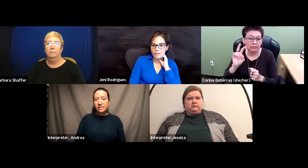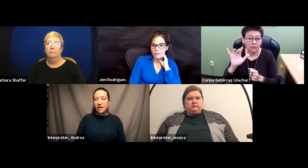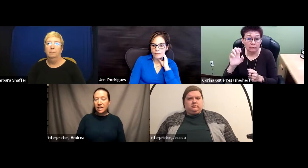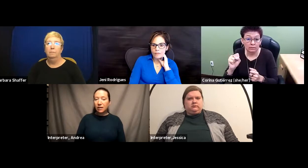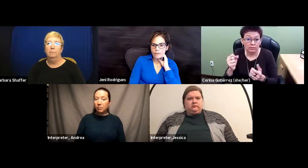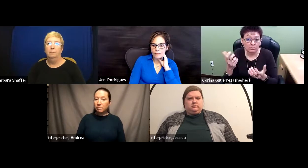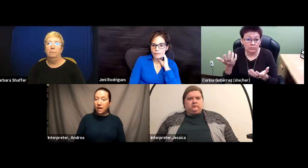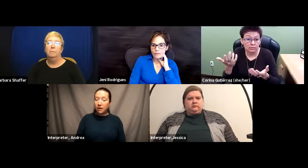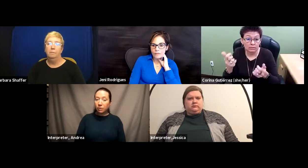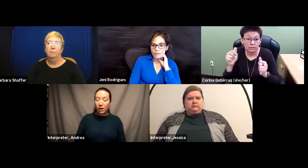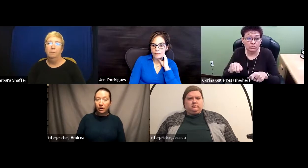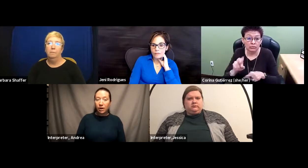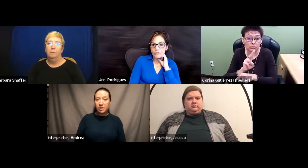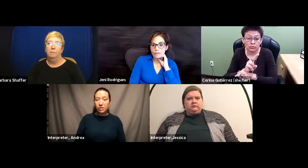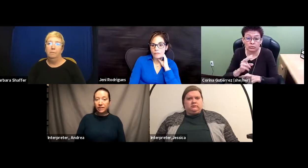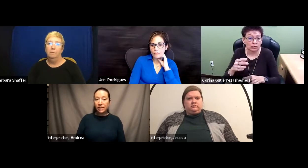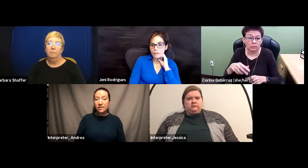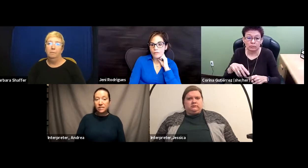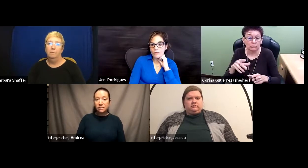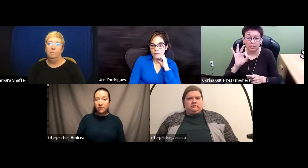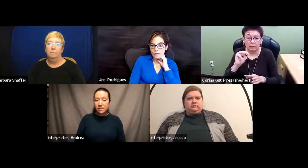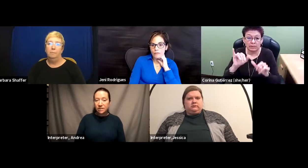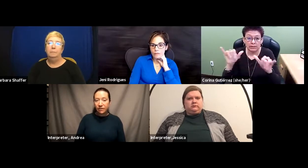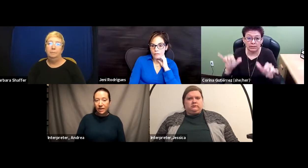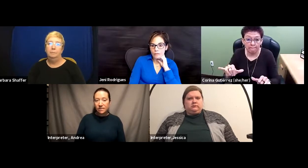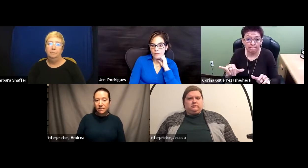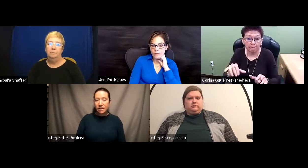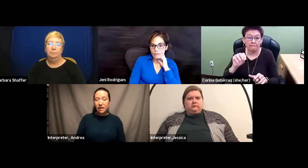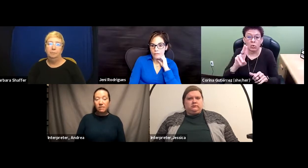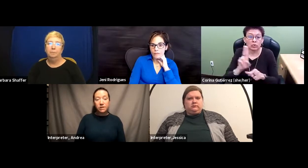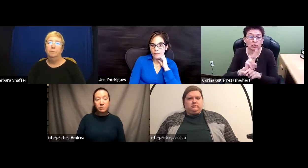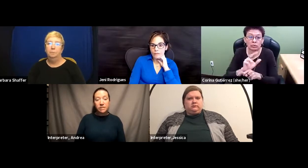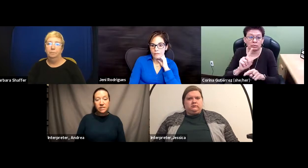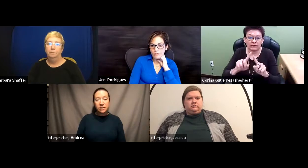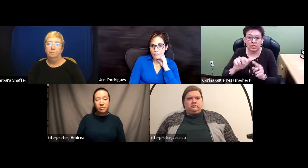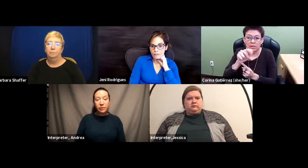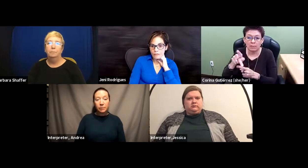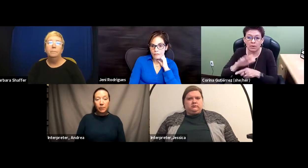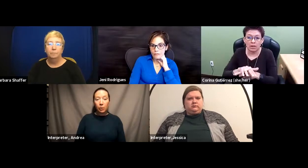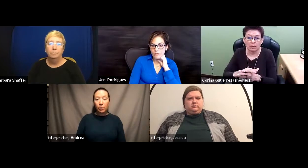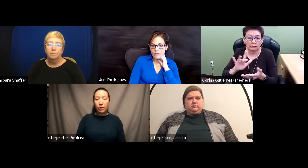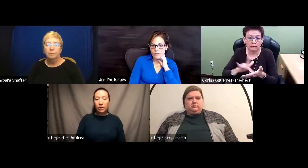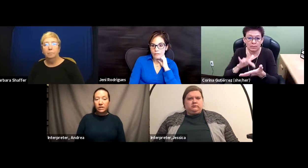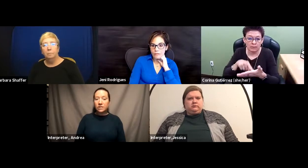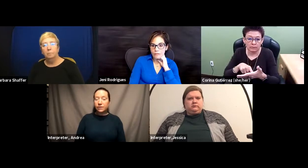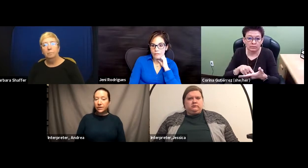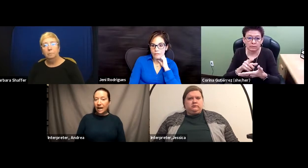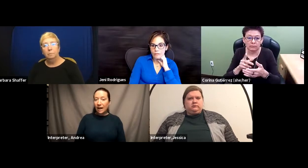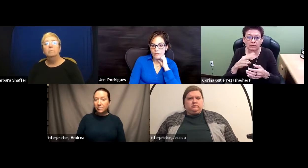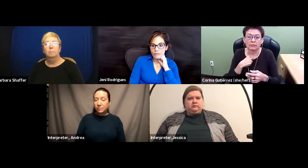they may require an accommodation like an assistive listening device, an FM system, or different apps